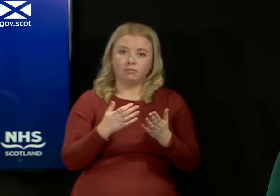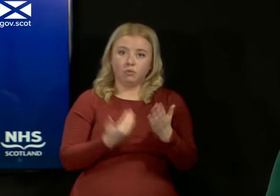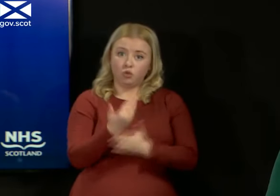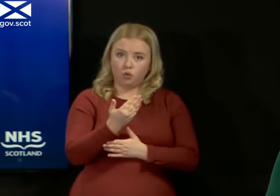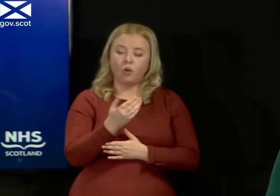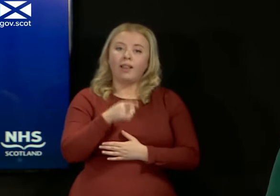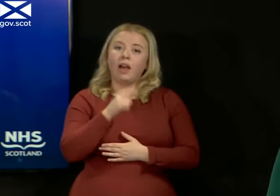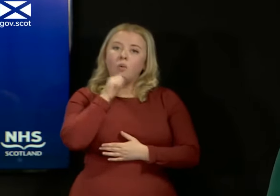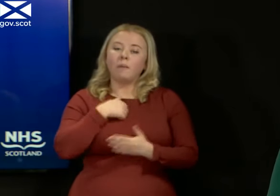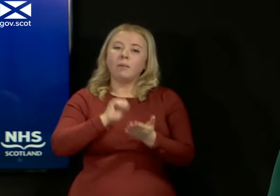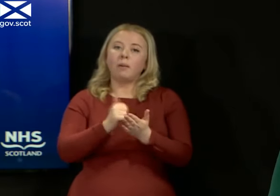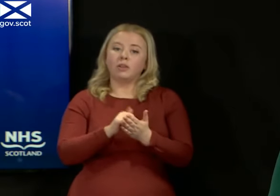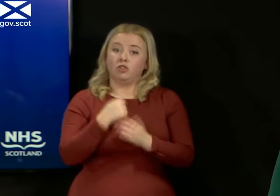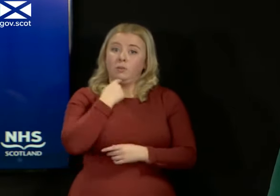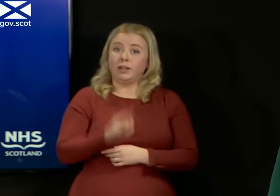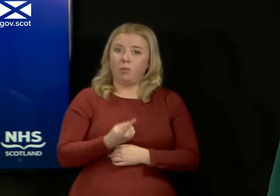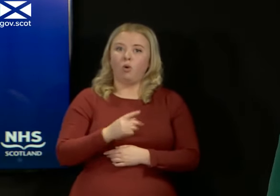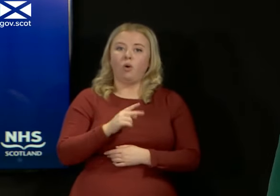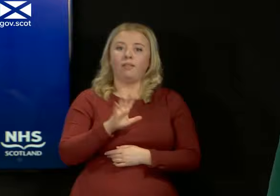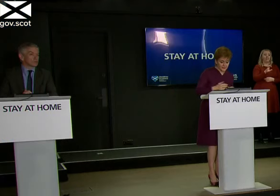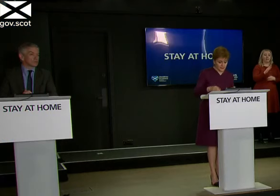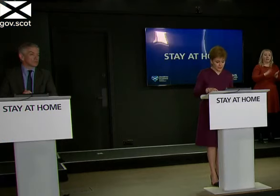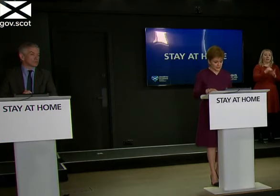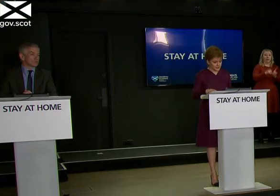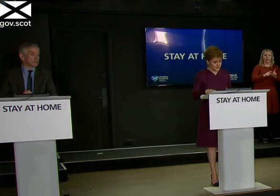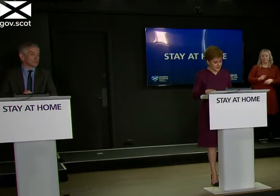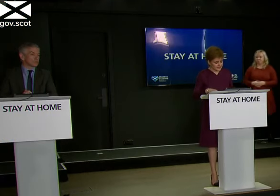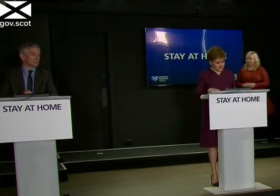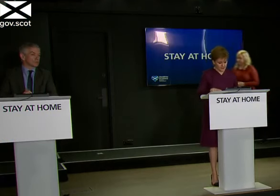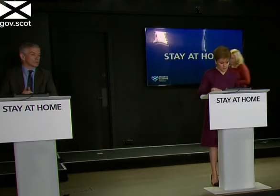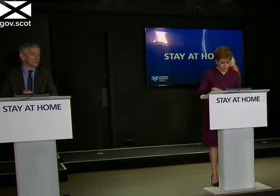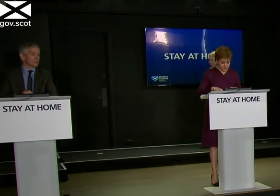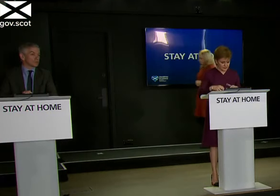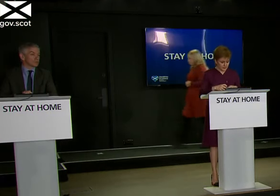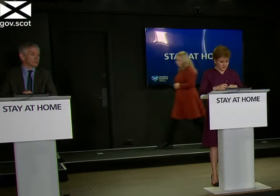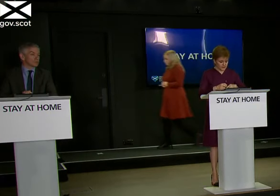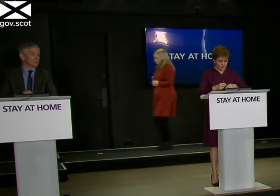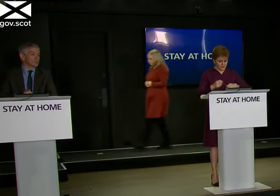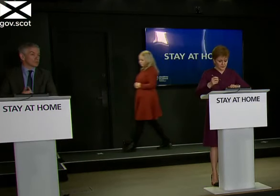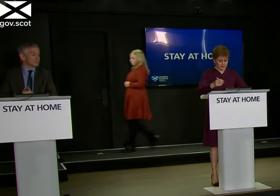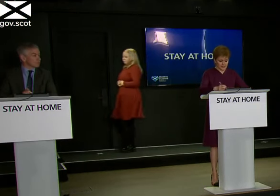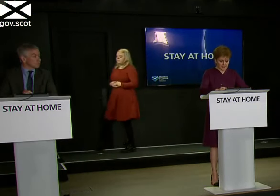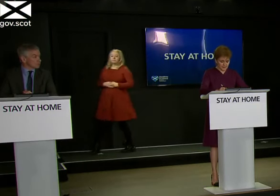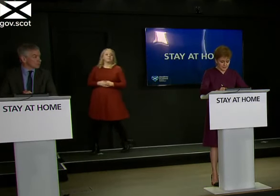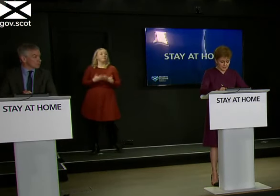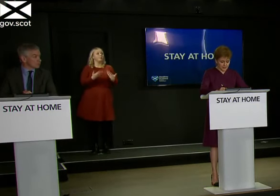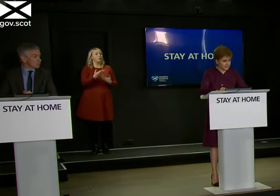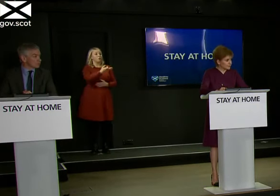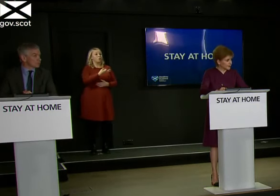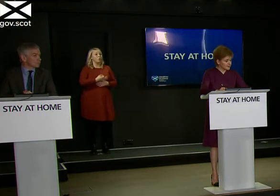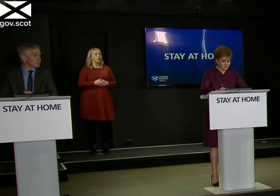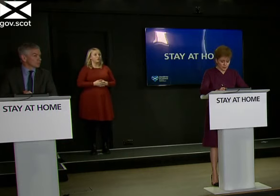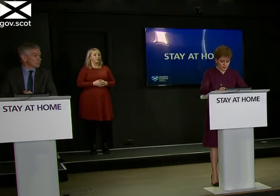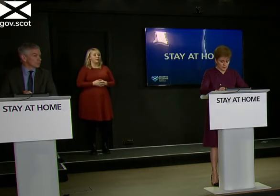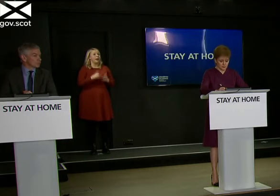by tomorrow, the 15th of May. Thanks very much, Health Secretary. And I'll move straight to questions now. First, Peter McMahon